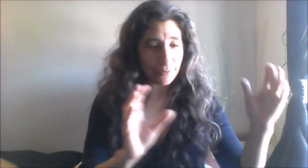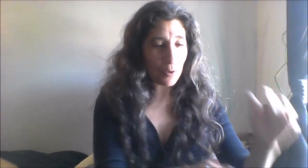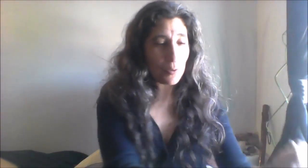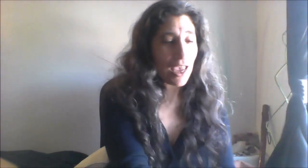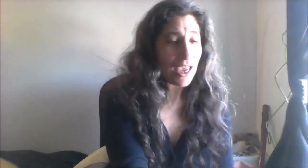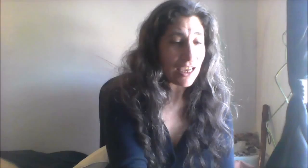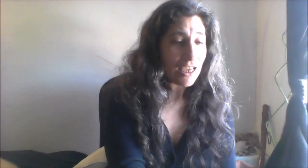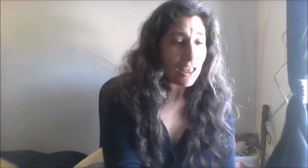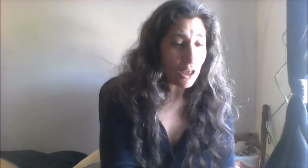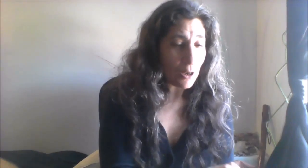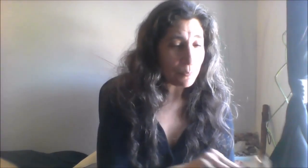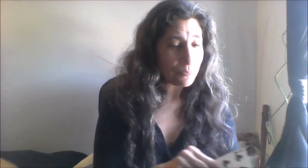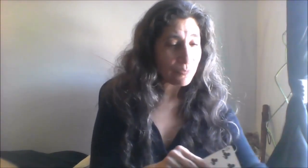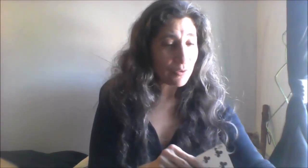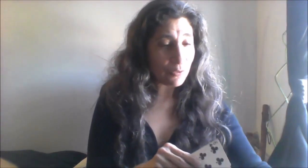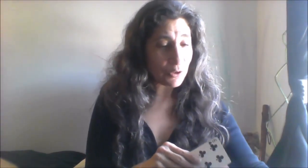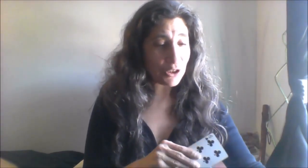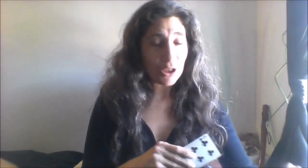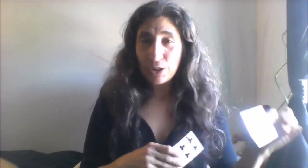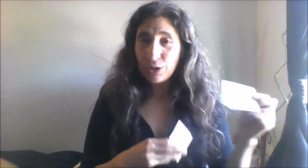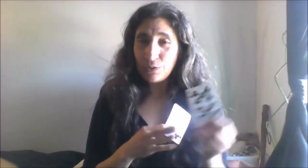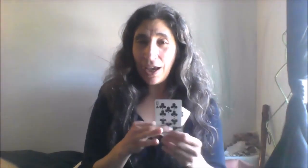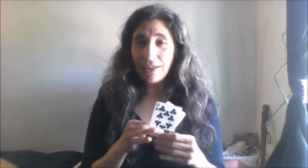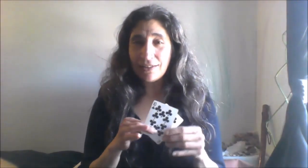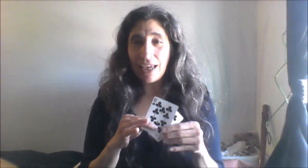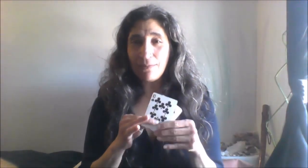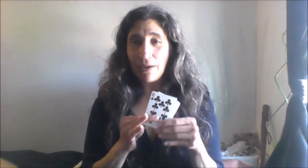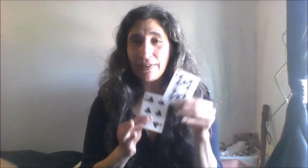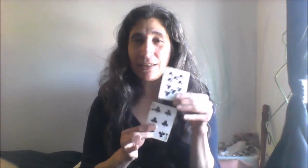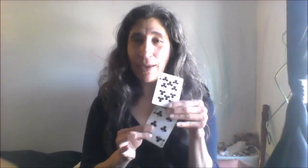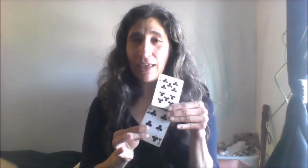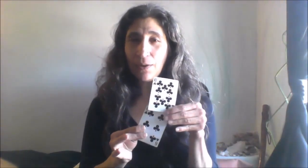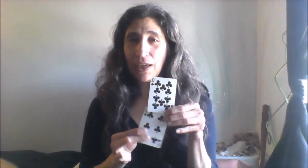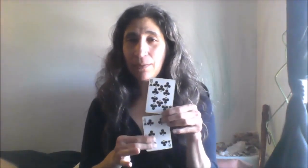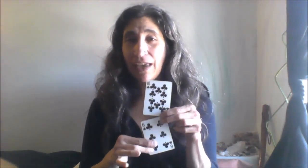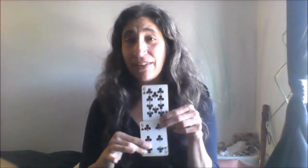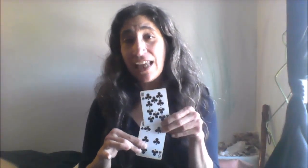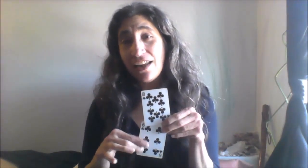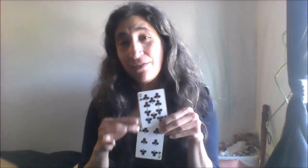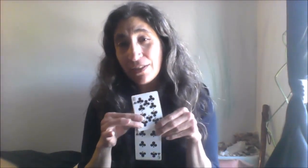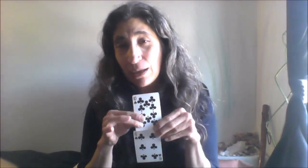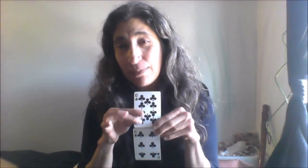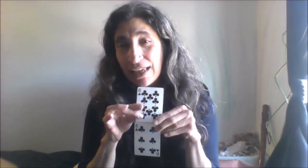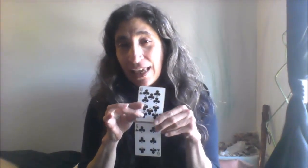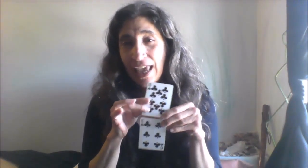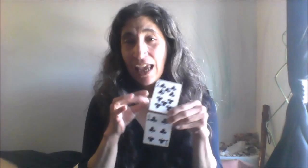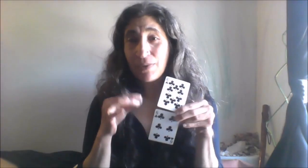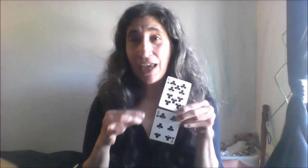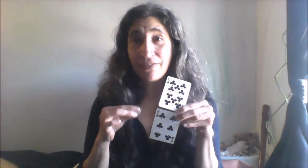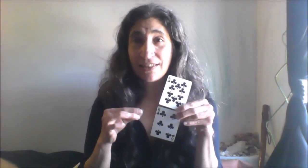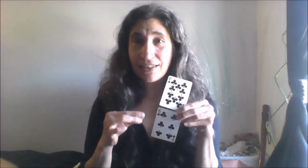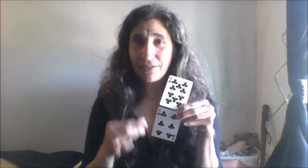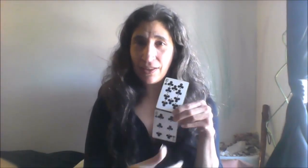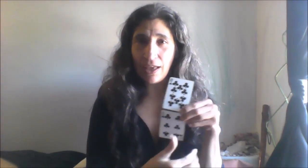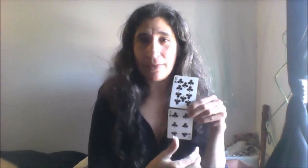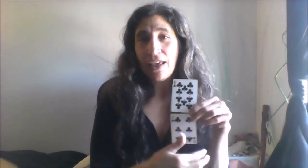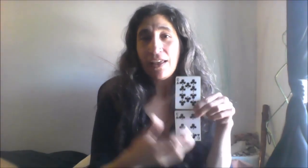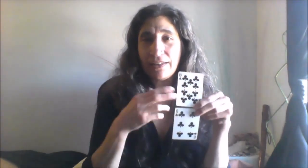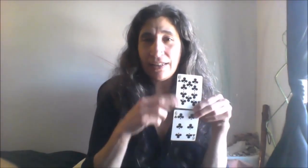okay the first two cards came out this way okay we have the ten of clubs and we have the six of clubs now the